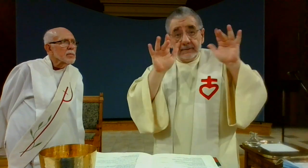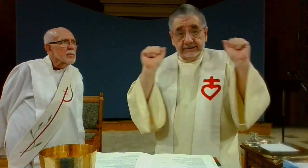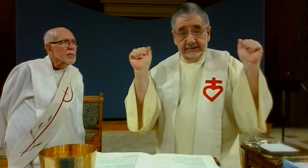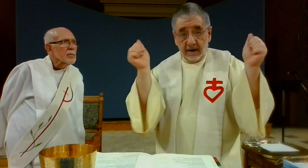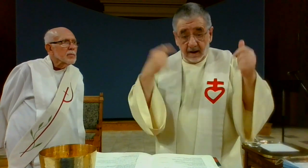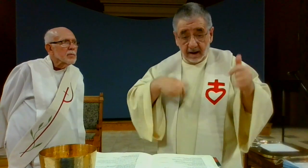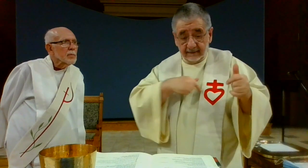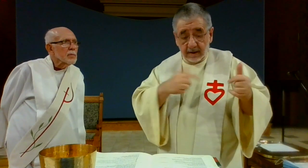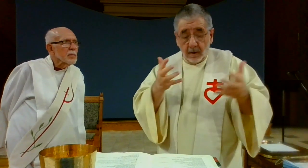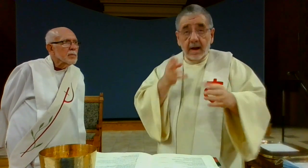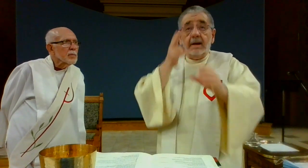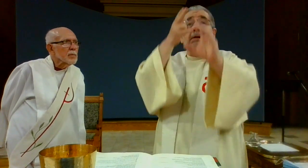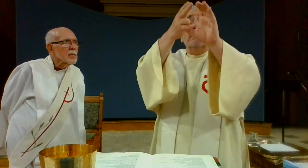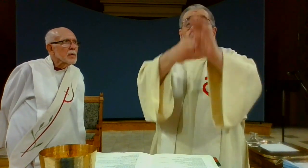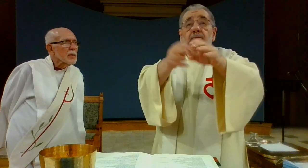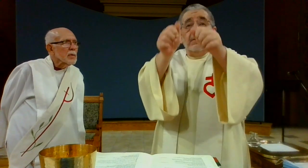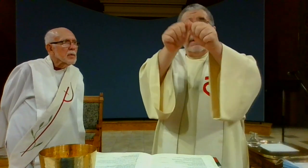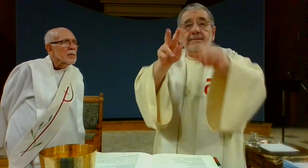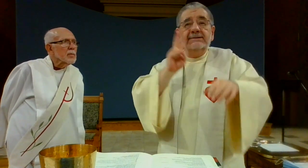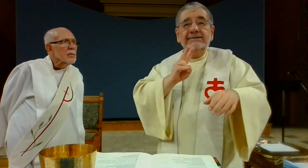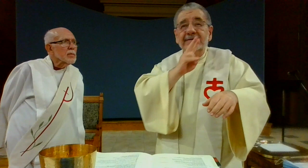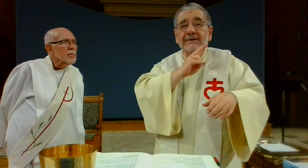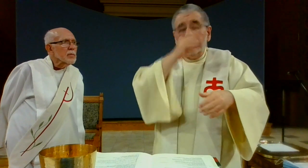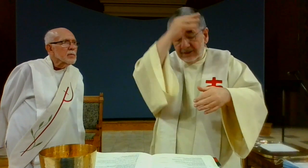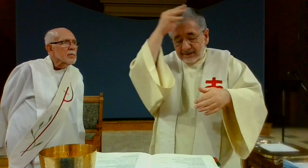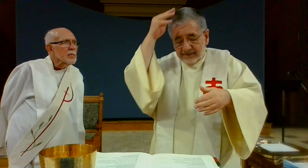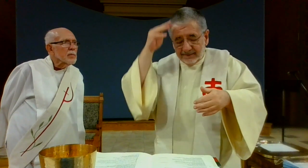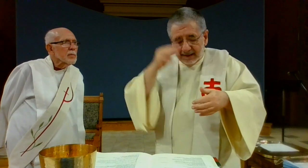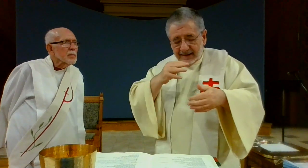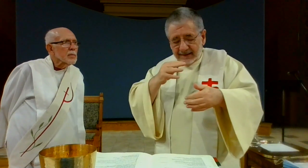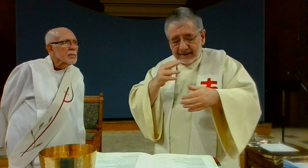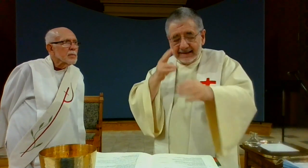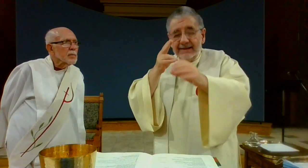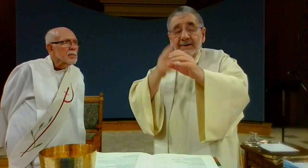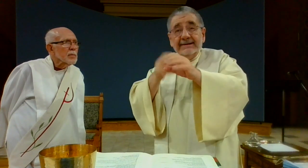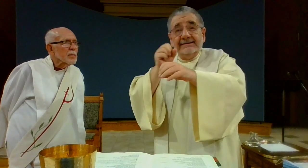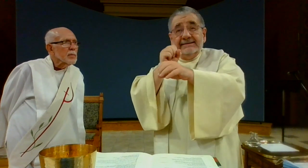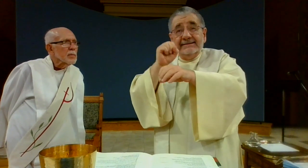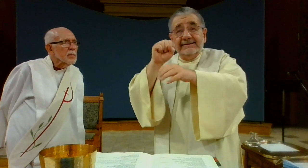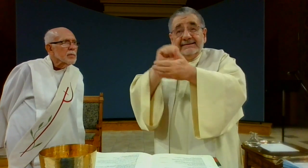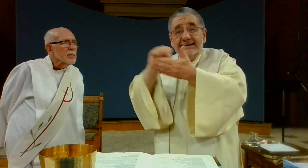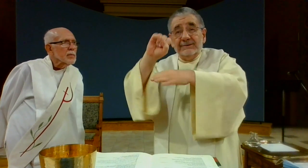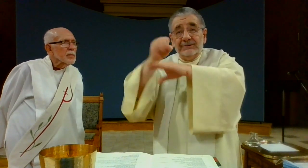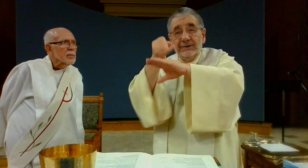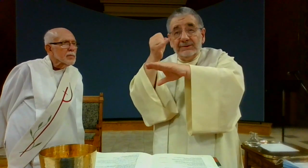have mercy on us all we pray that with the blessed virgin mary with blessed joseph her spouse